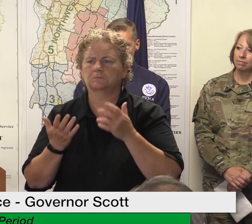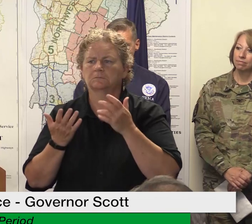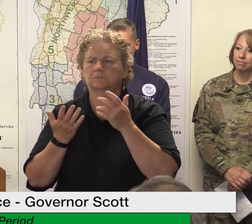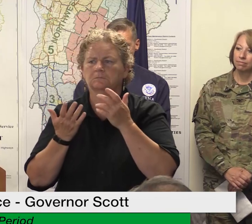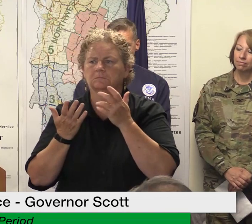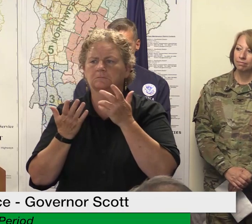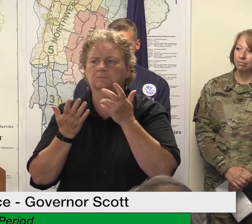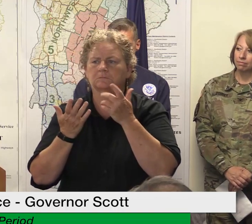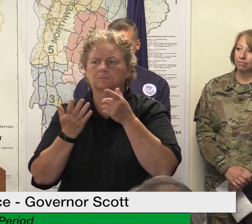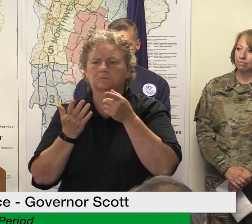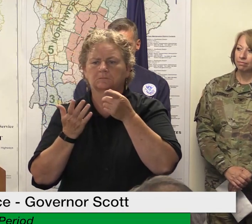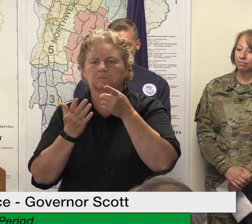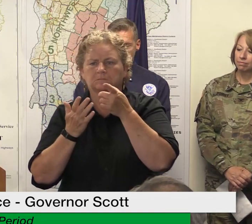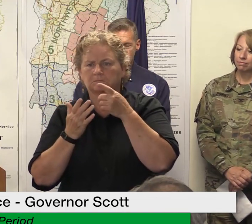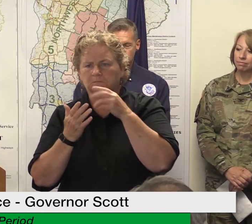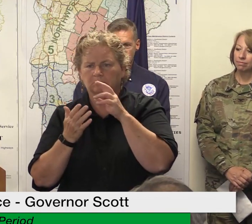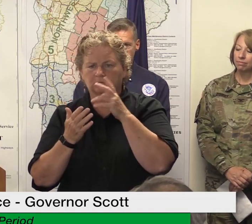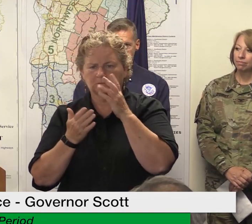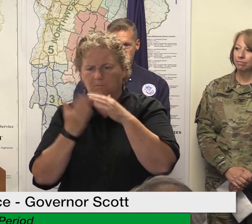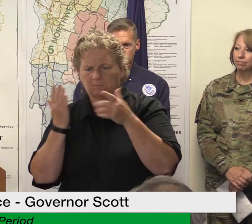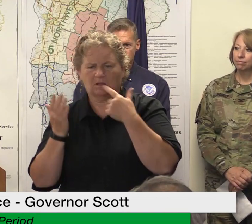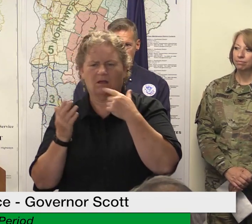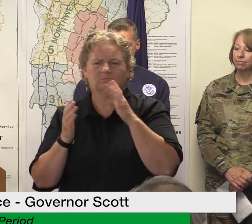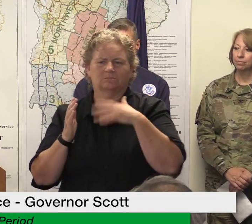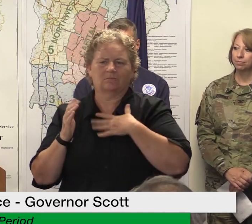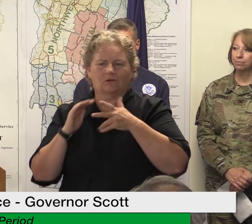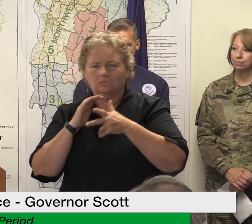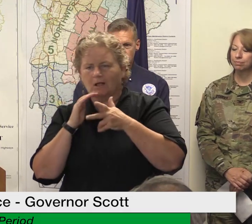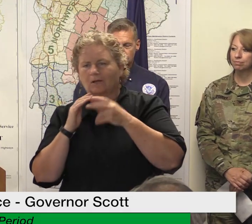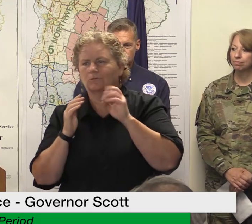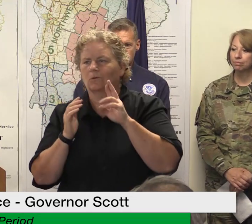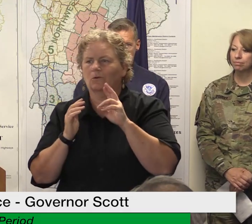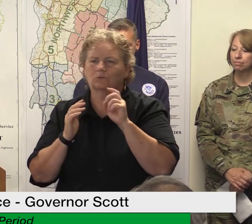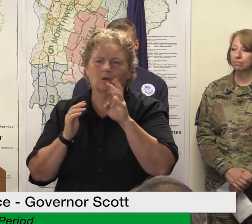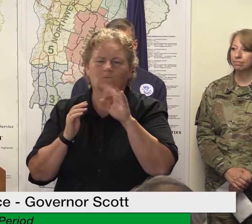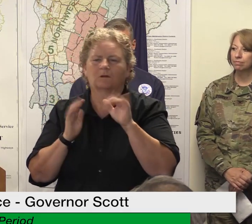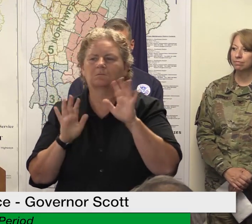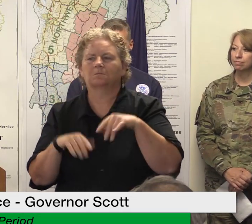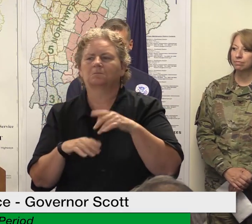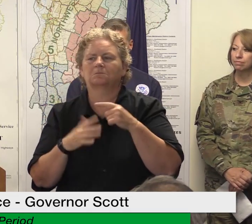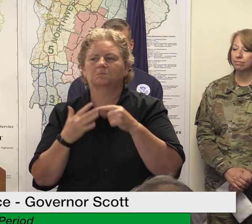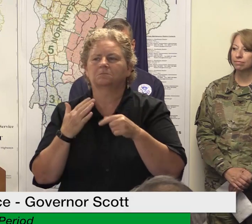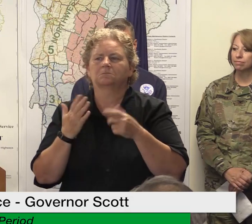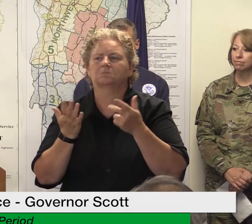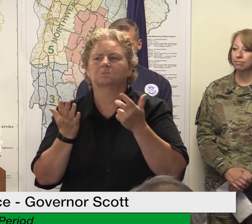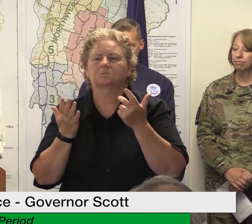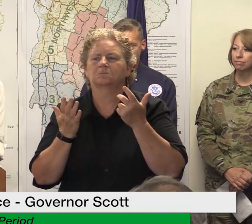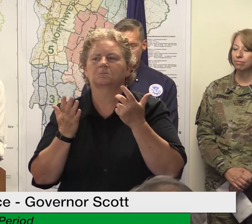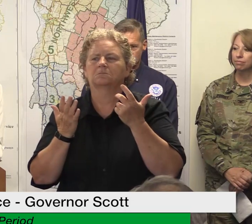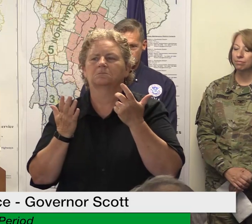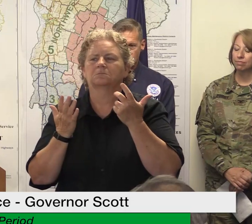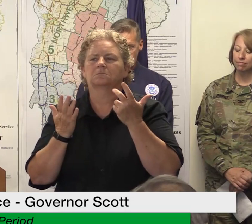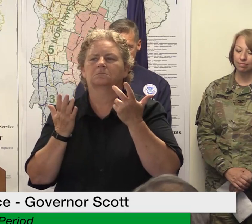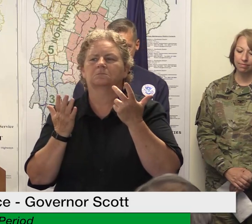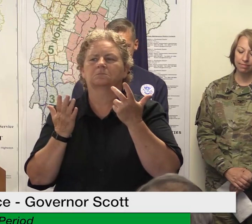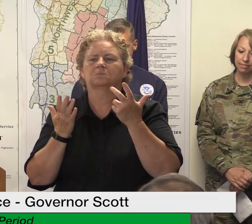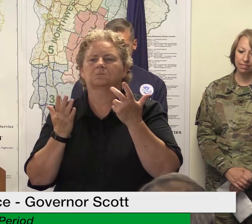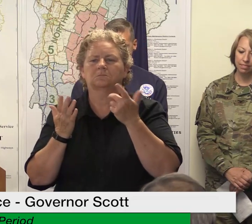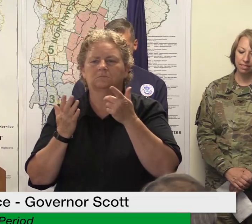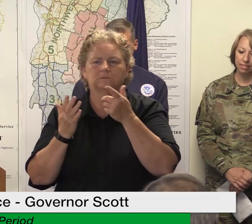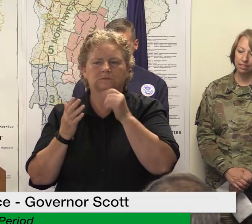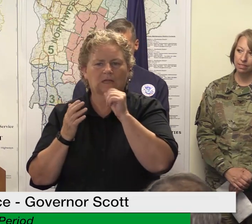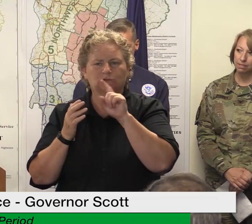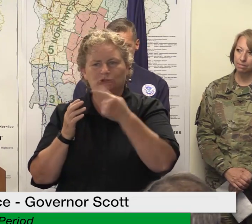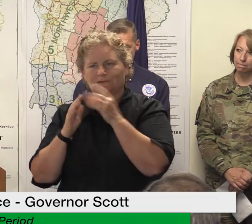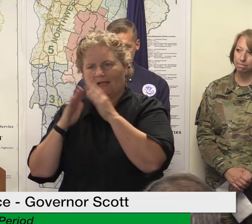be the driveways as well as out structures equipment vehicles and so forth that are that